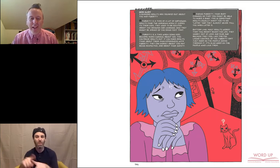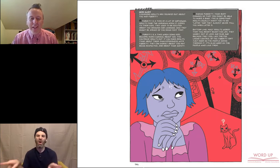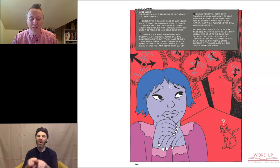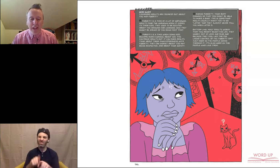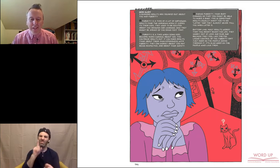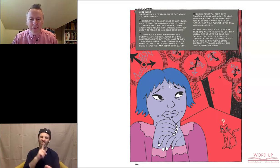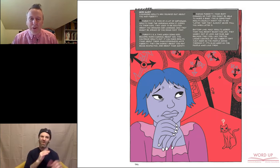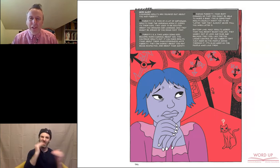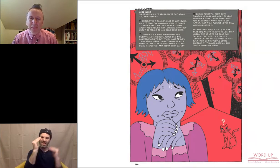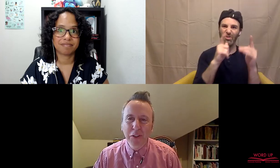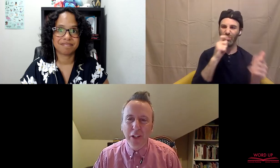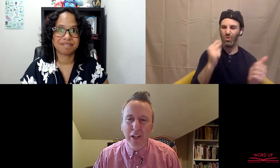So that's the part that I'm going to share.